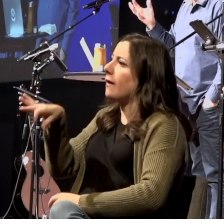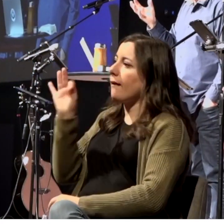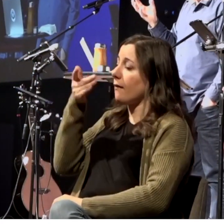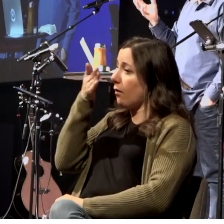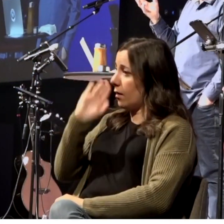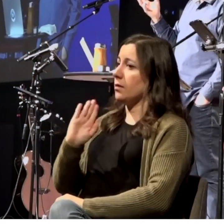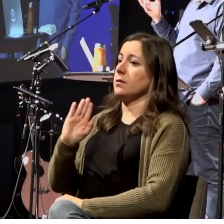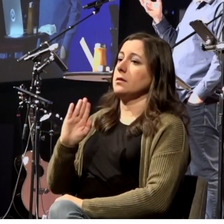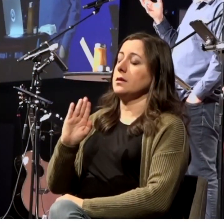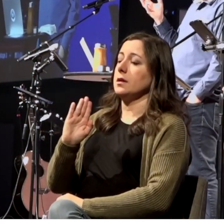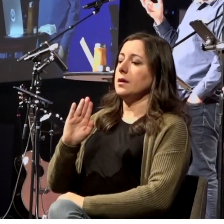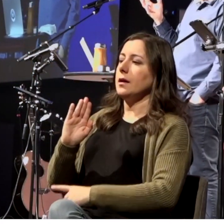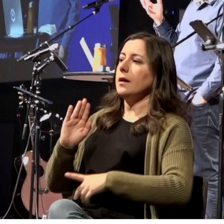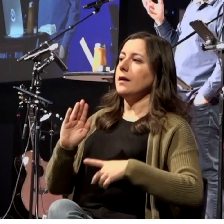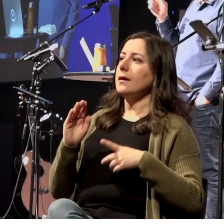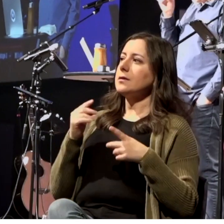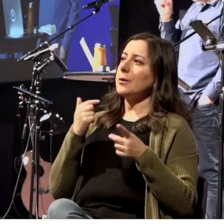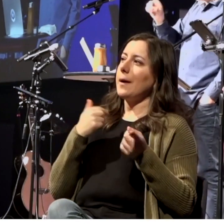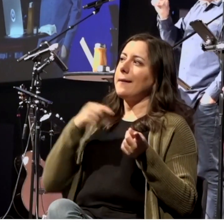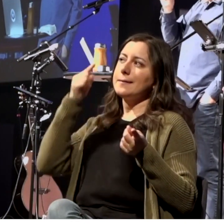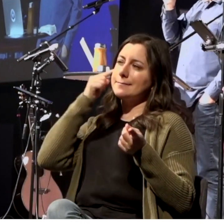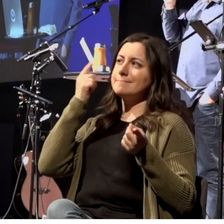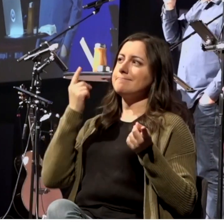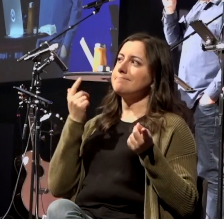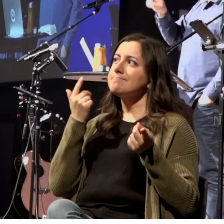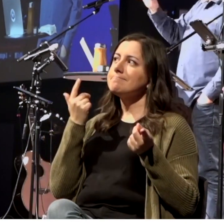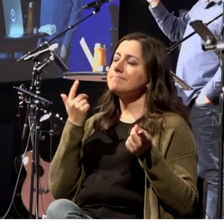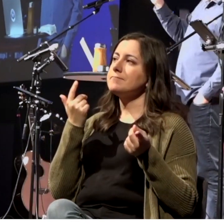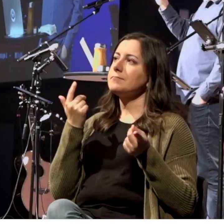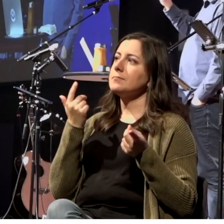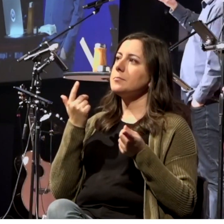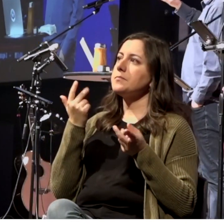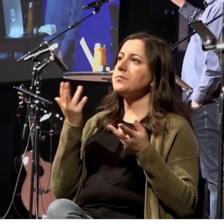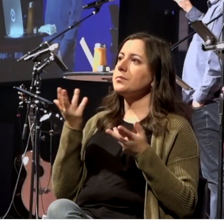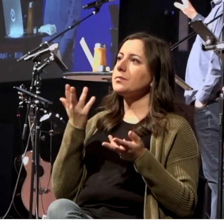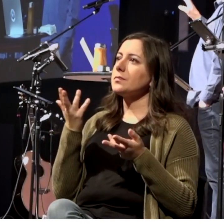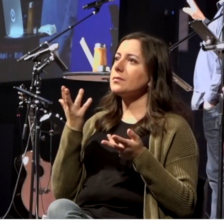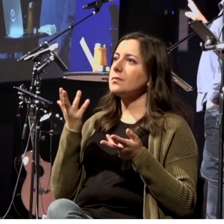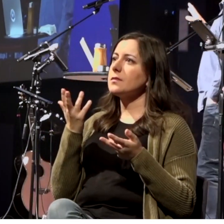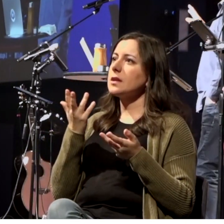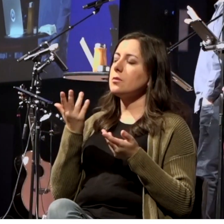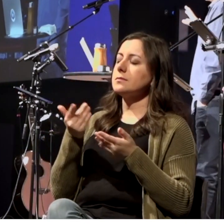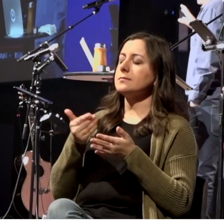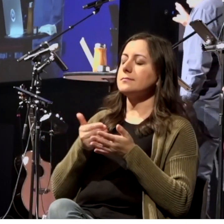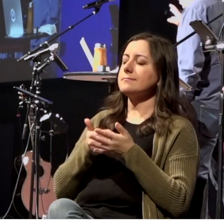And I always like to say this, that those who, you know, people, they're always worried about like,